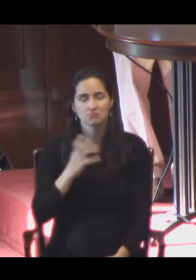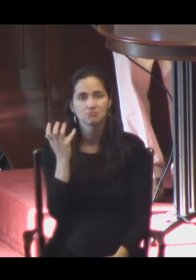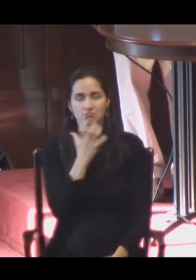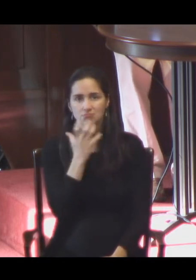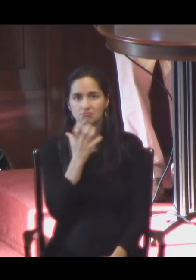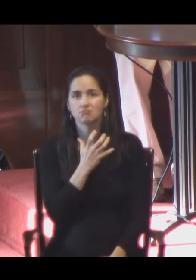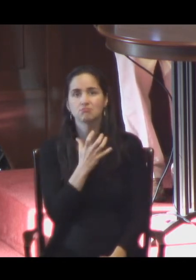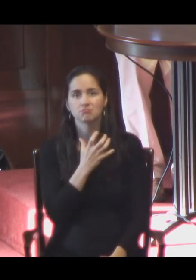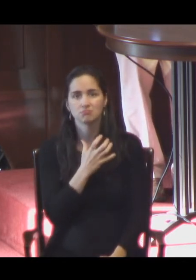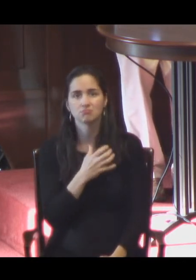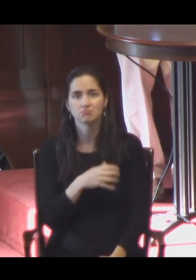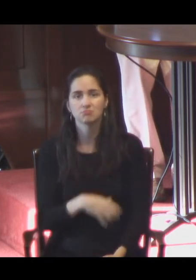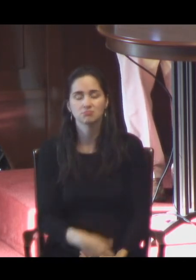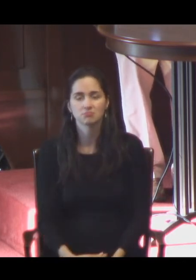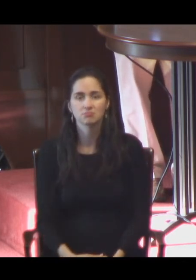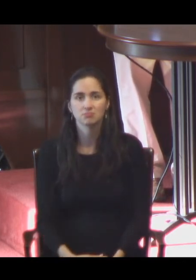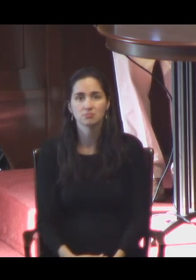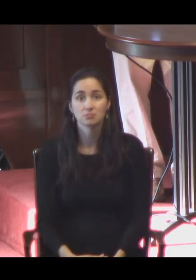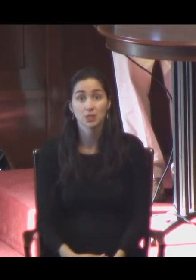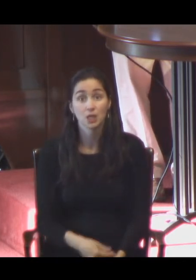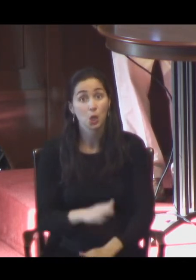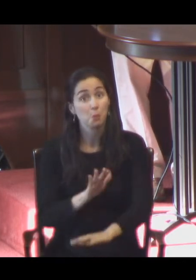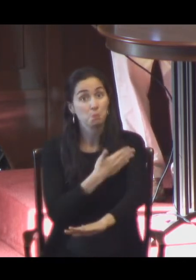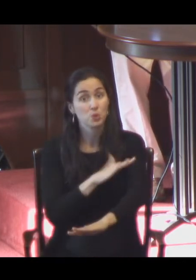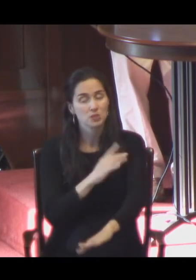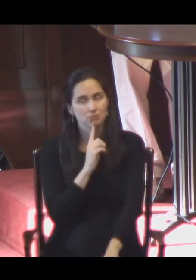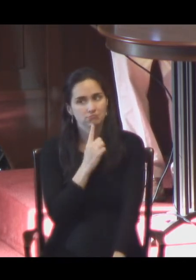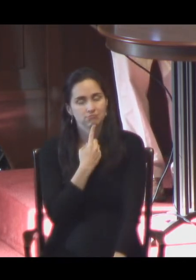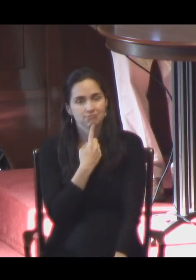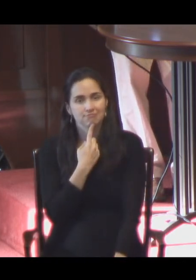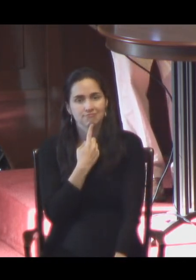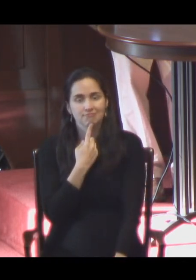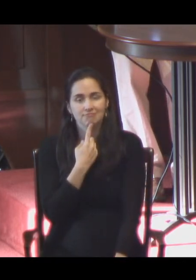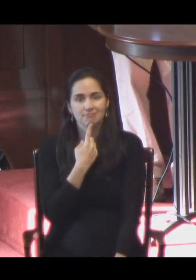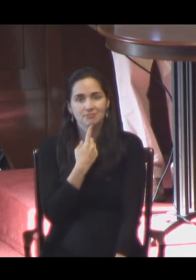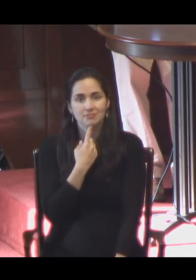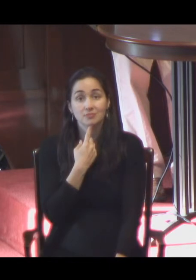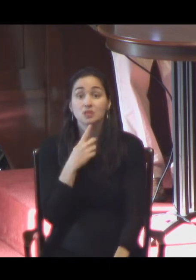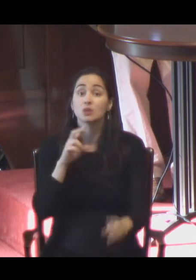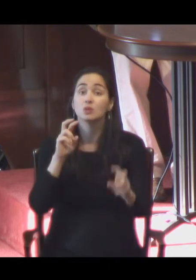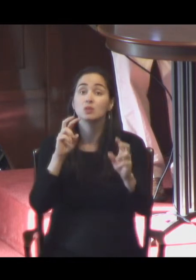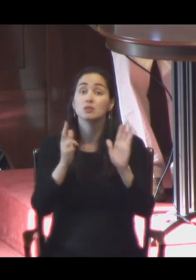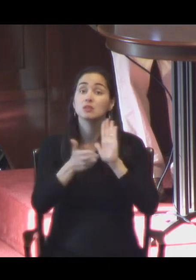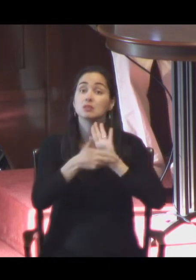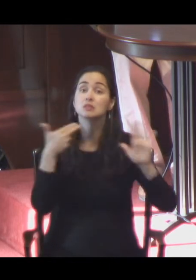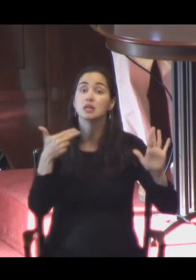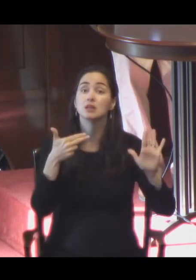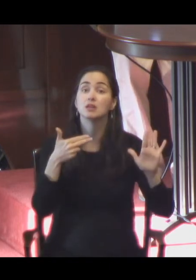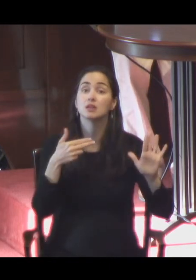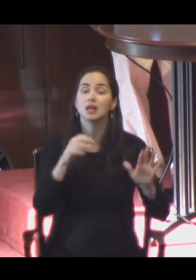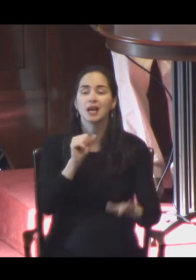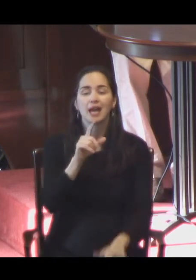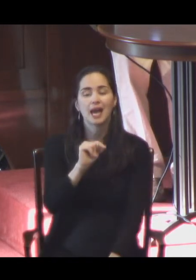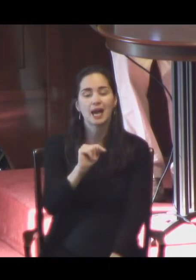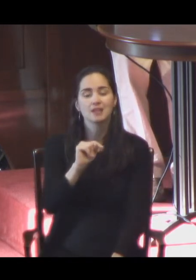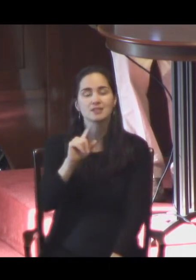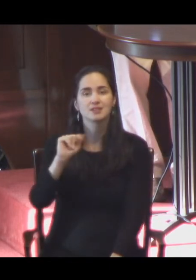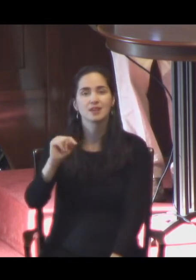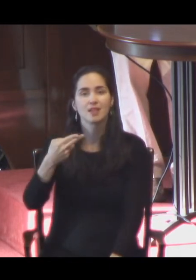seriously at all, but he certainly takes his music seriously. So this is, the title of this piece is At the Still Point. This is a handwritten page